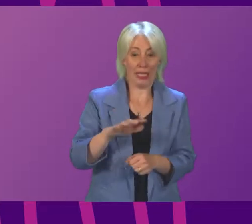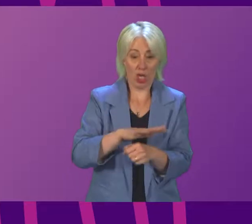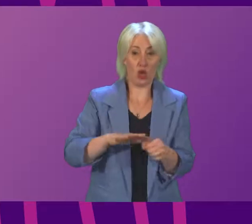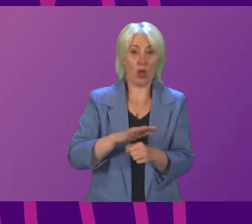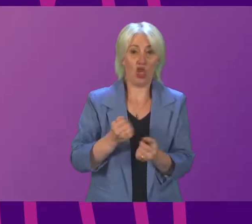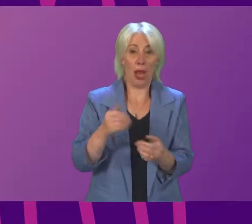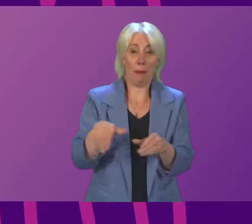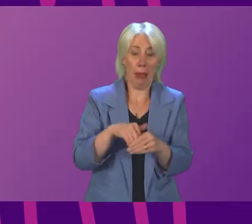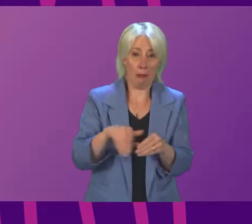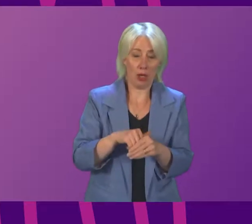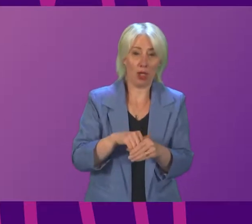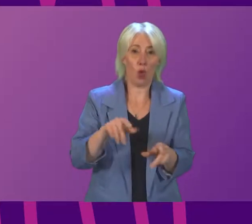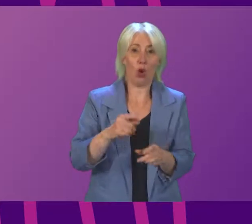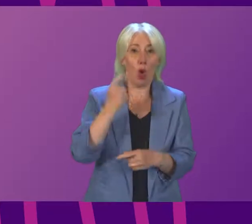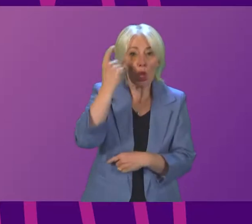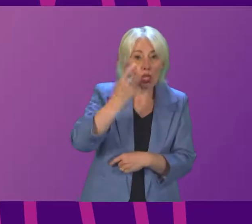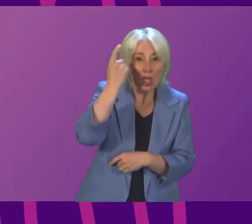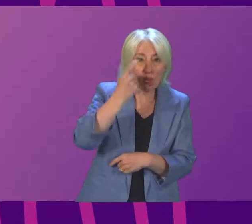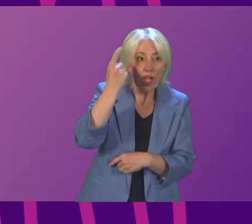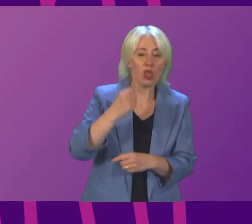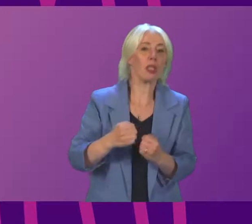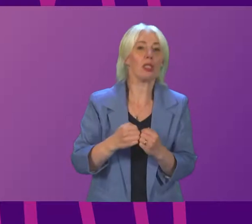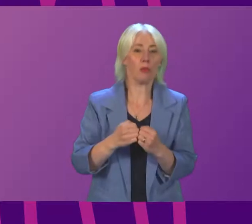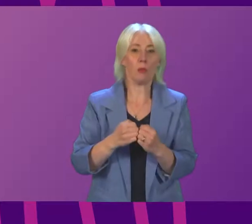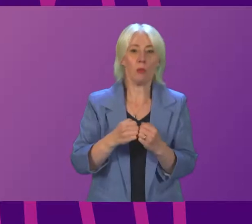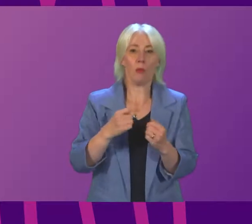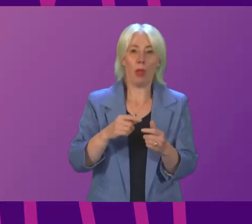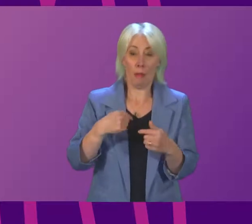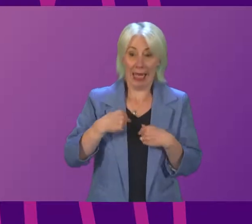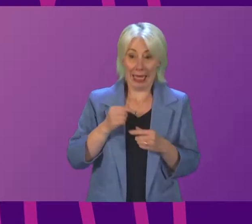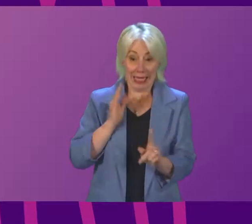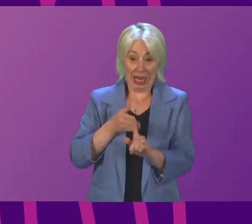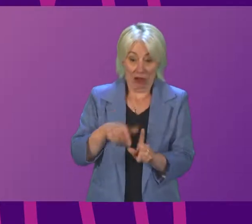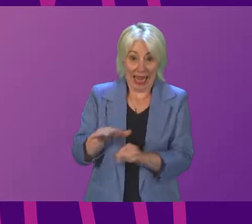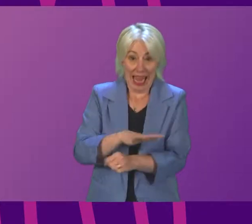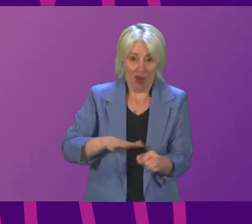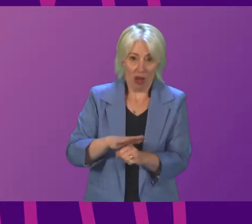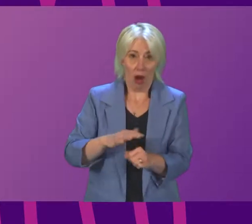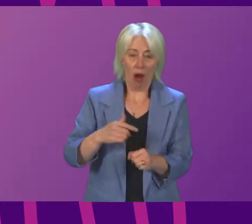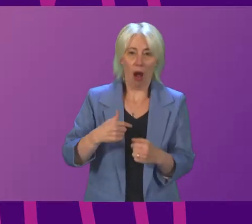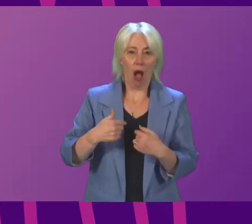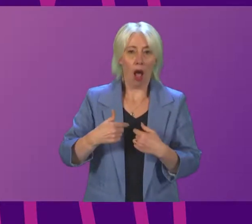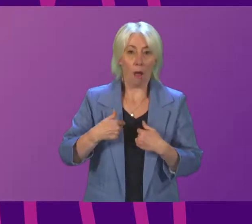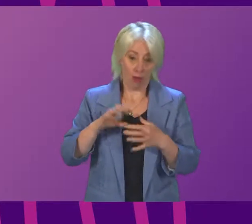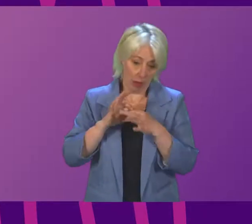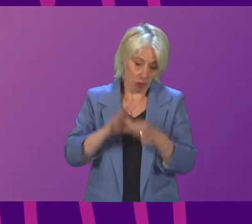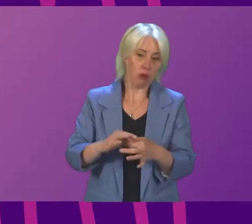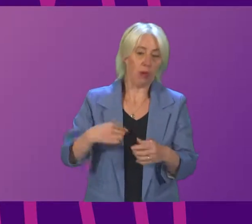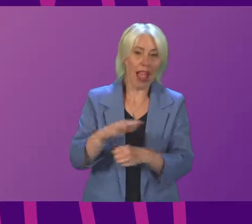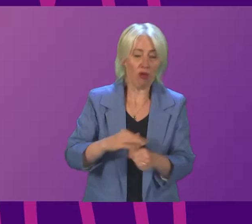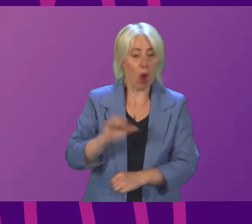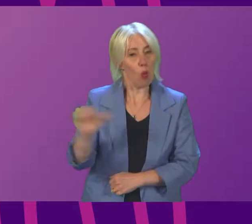when balancing the many relevant considerations, seen as having a direct locus and interest in matters relating to their constituency.